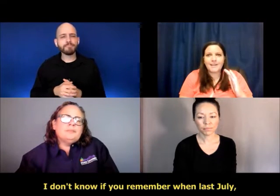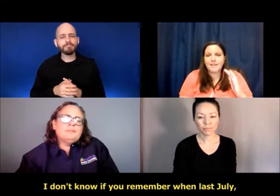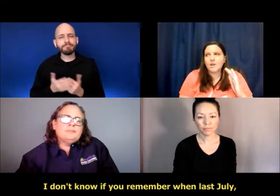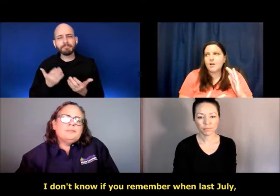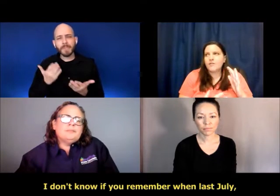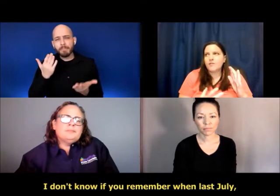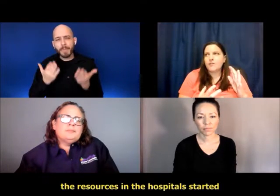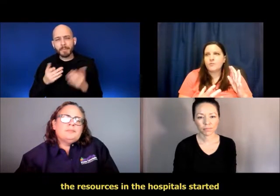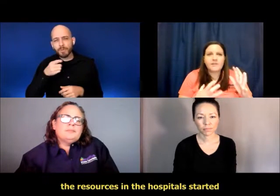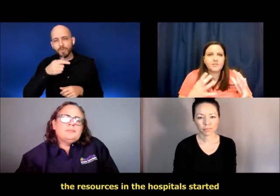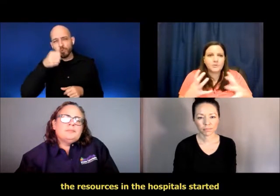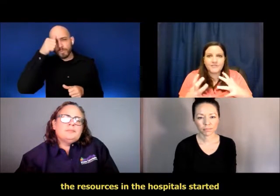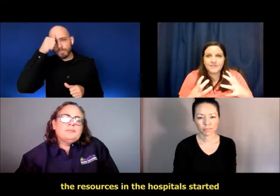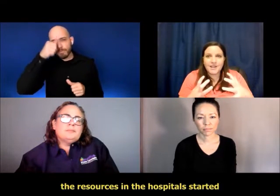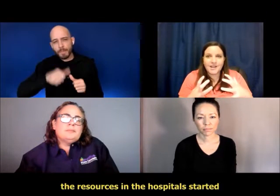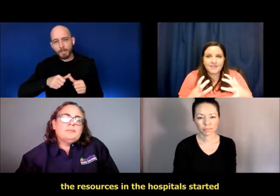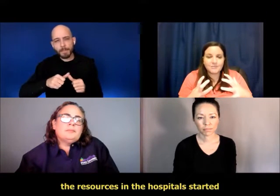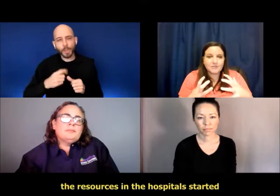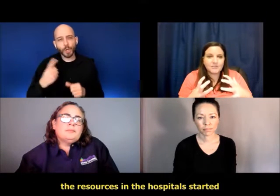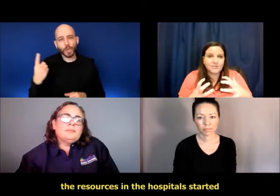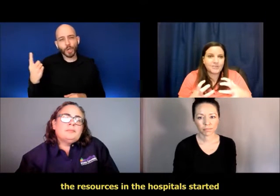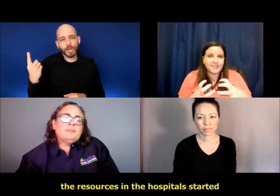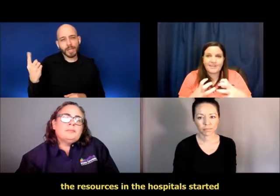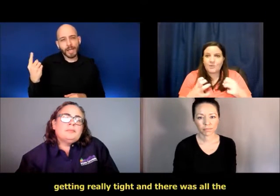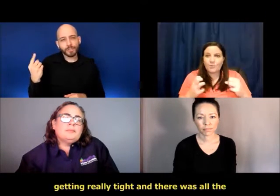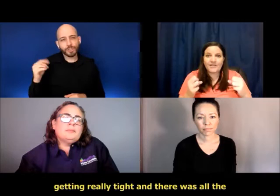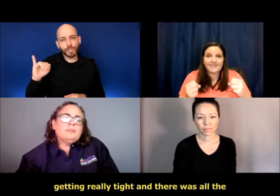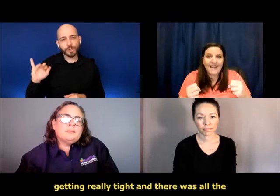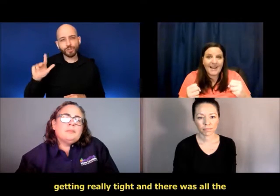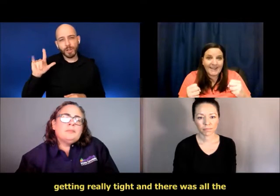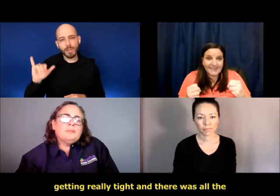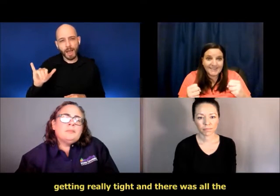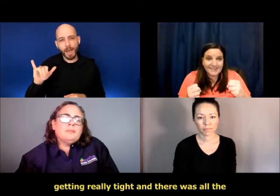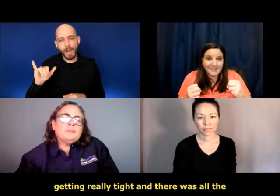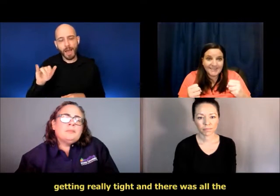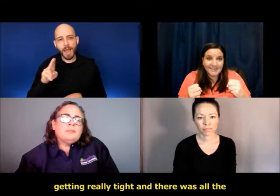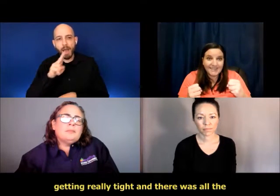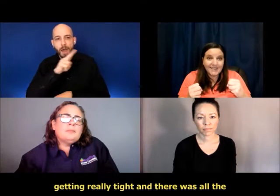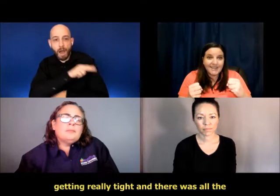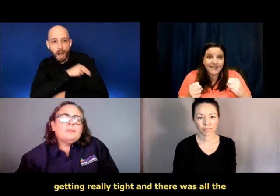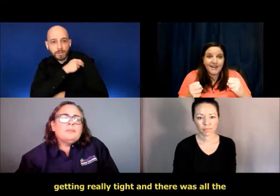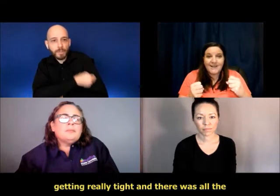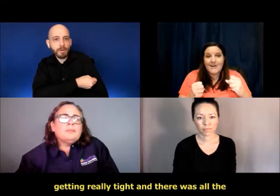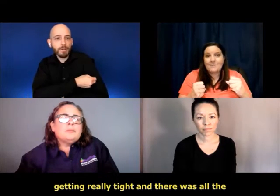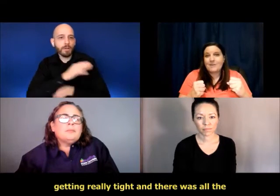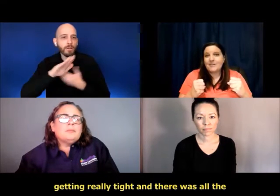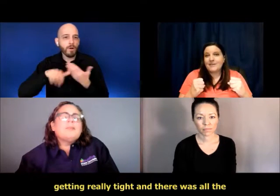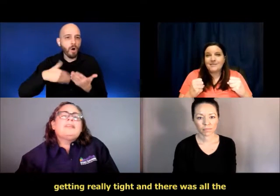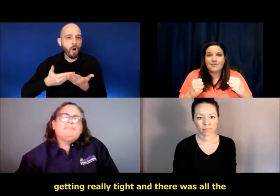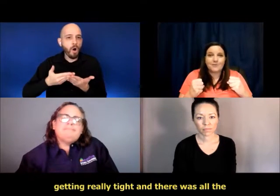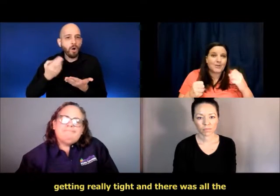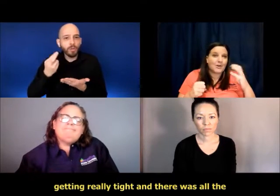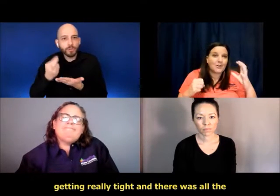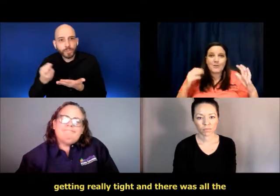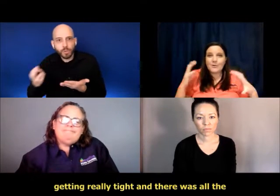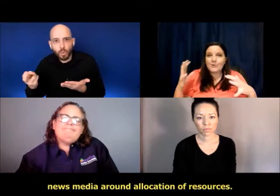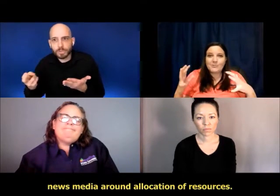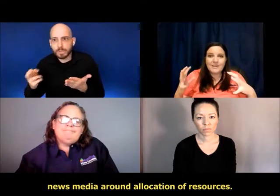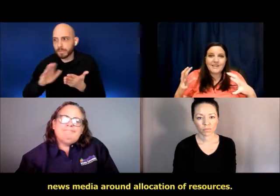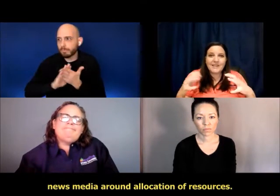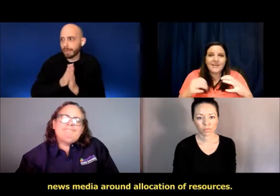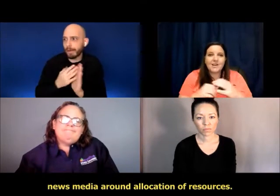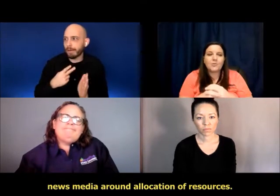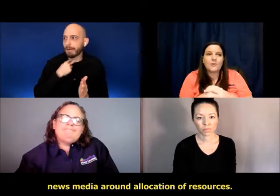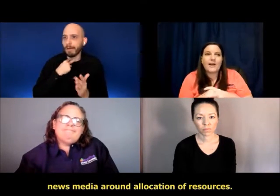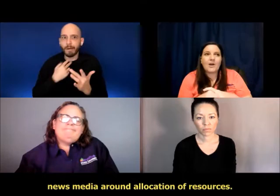the resources in the hospital started getting really tight. Um, and then there was all the